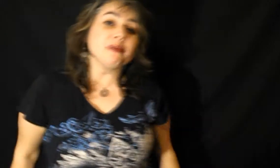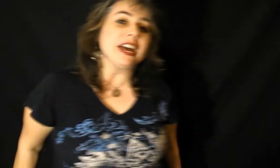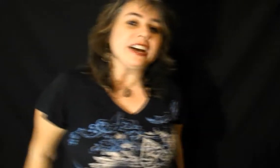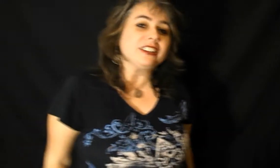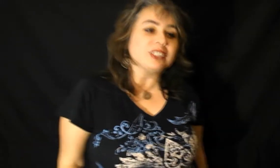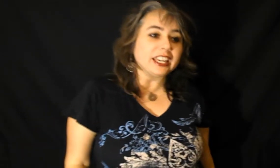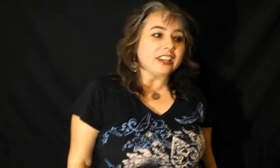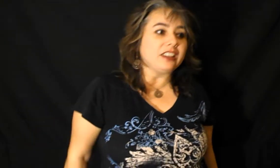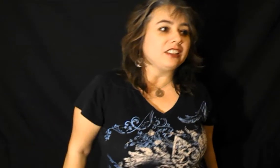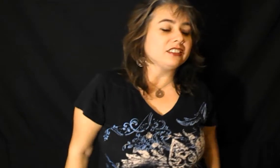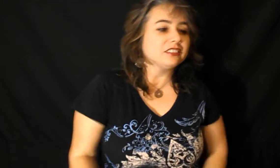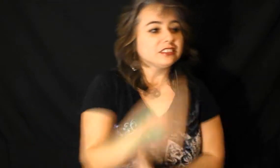mad okay